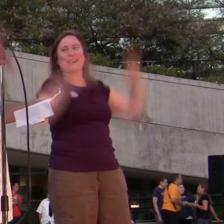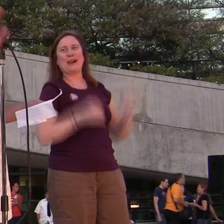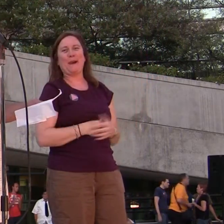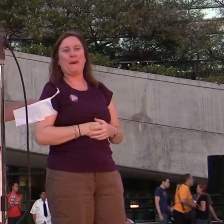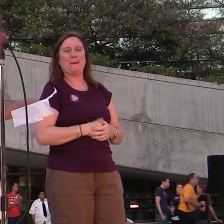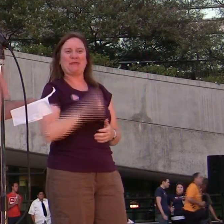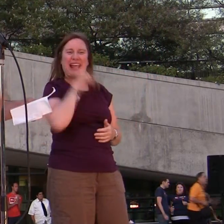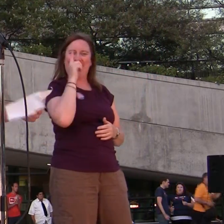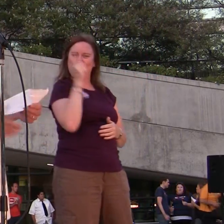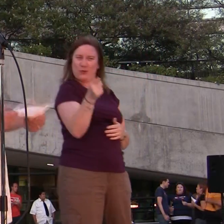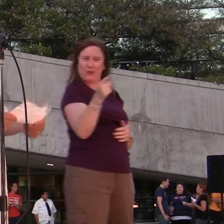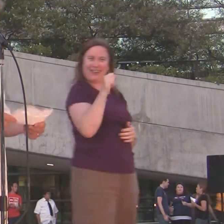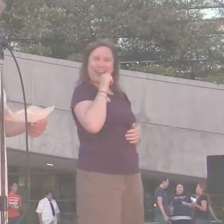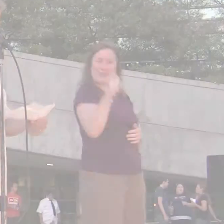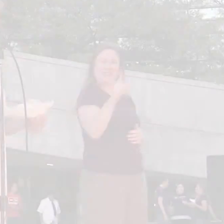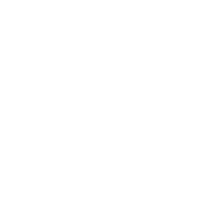Not you, Dan. Not you.